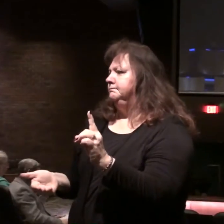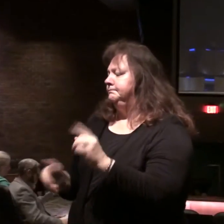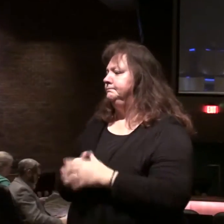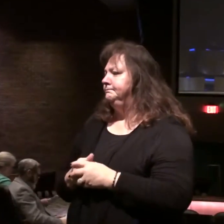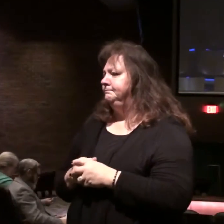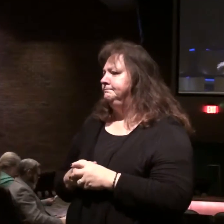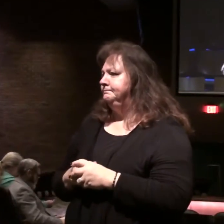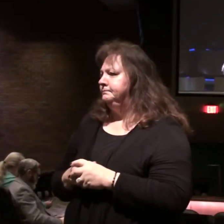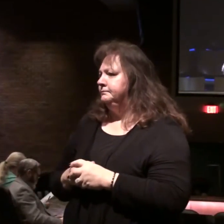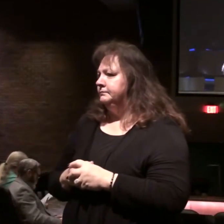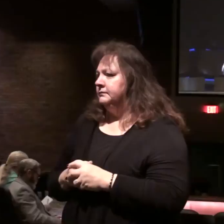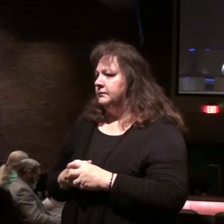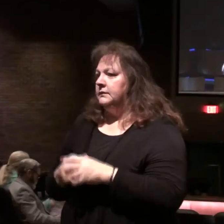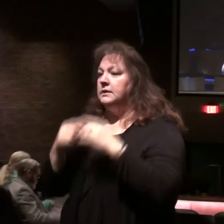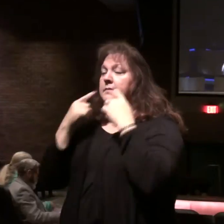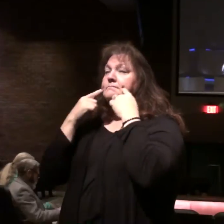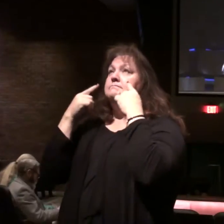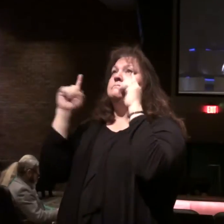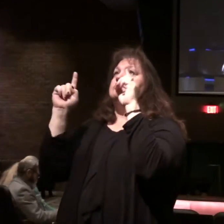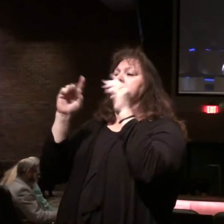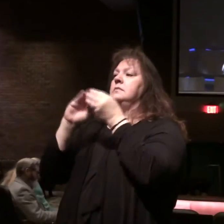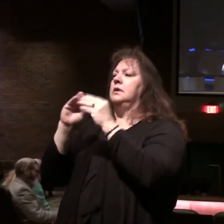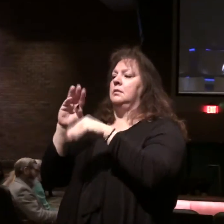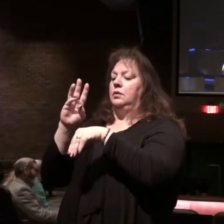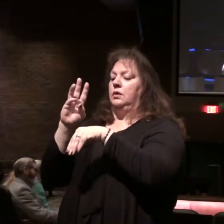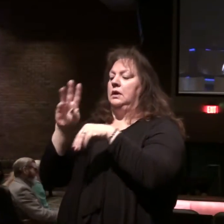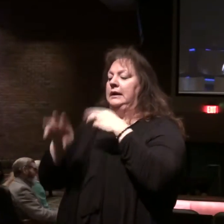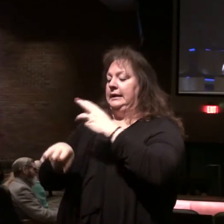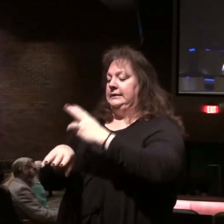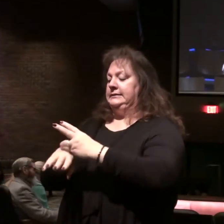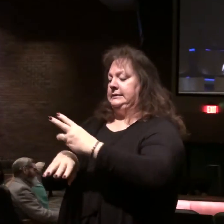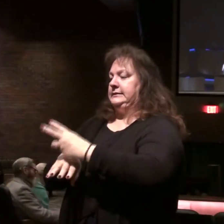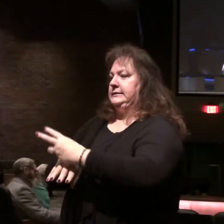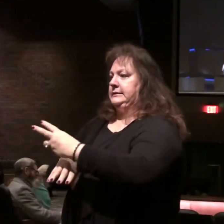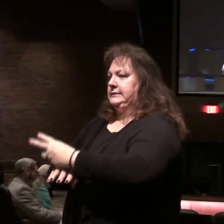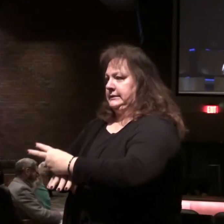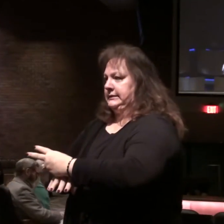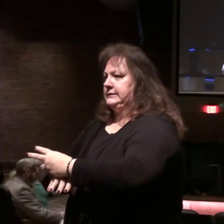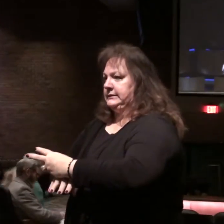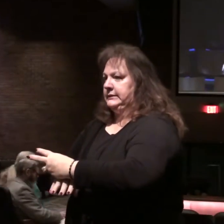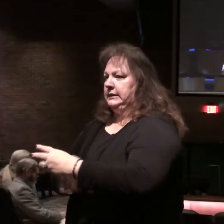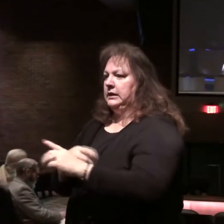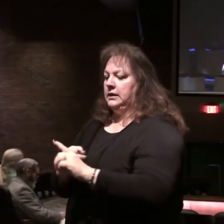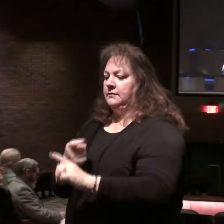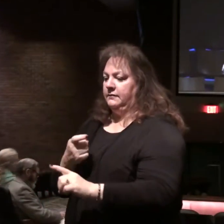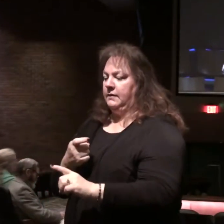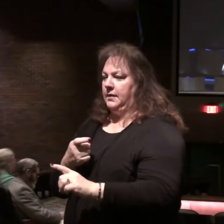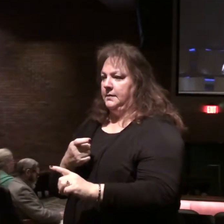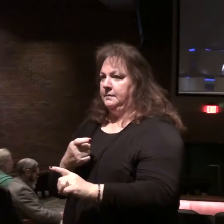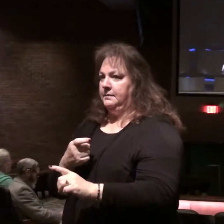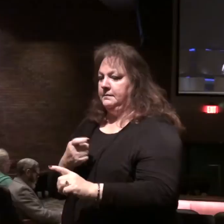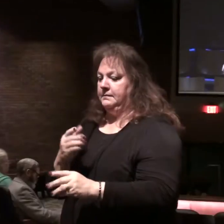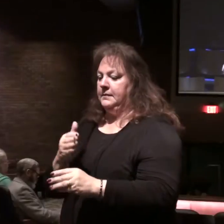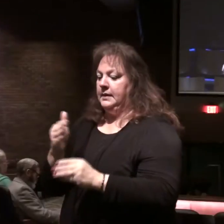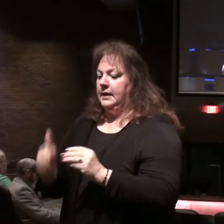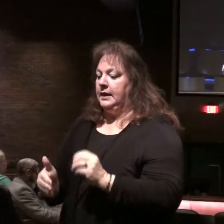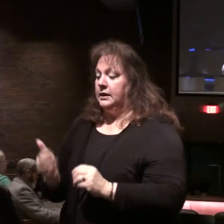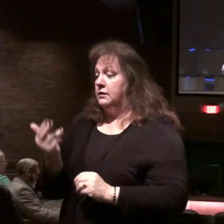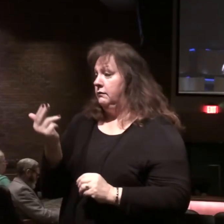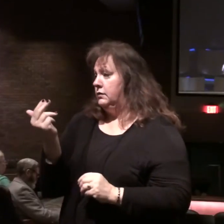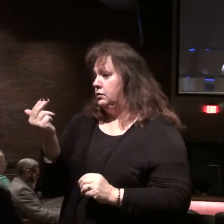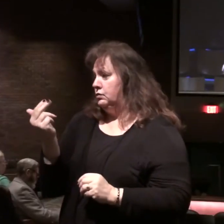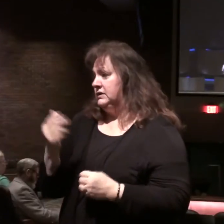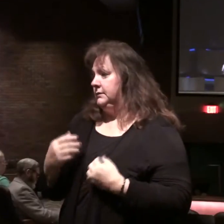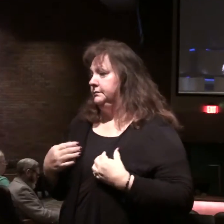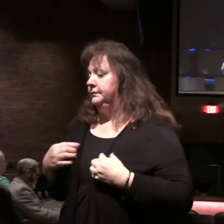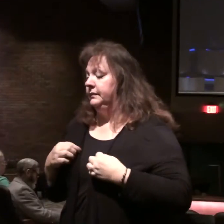And the infamous number 666 comes out of the end of chapter 13.